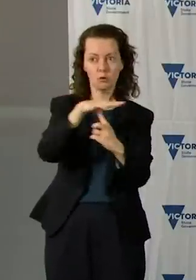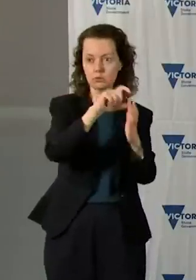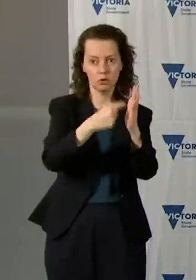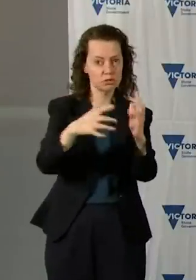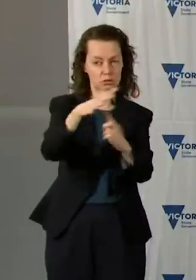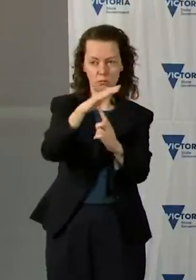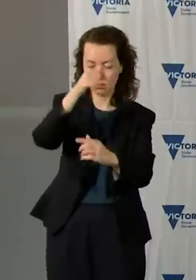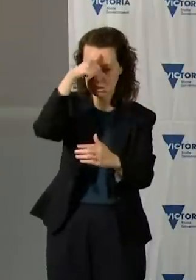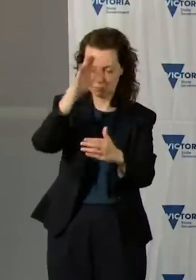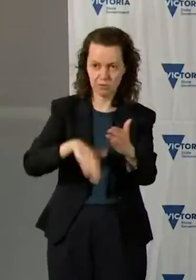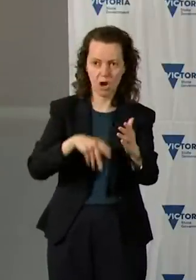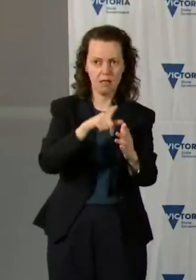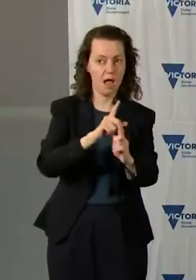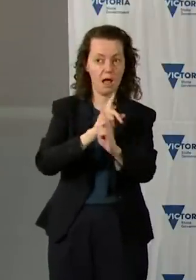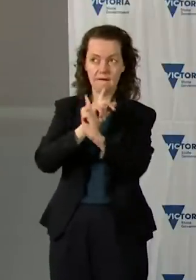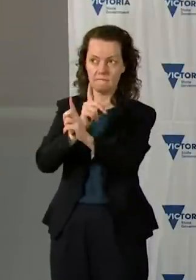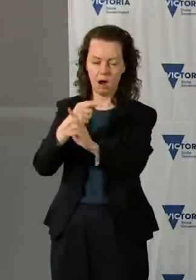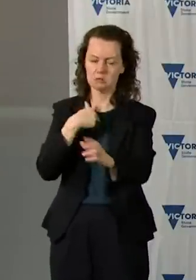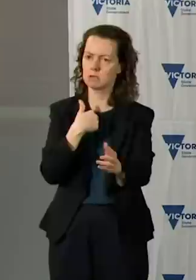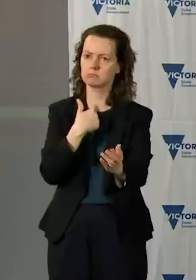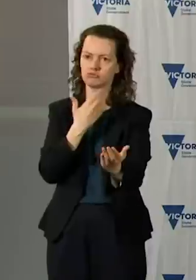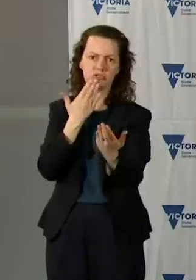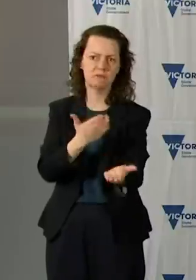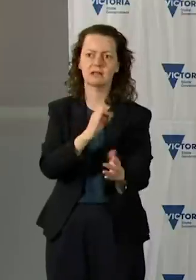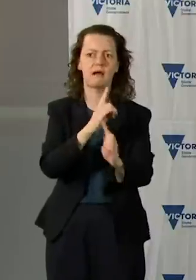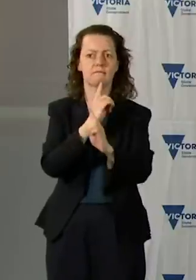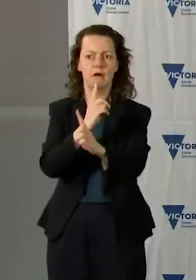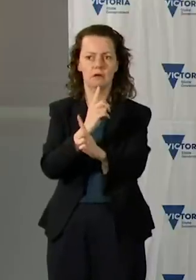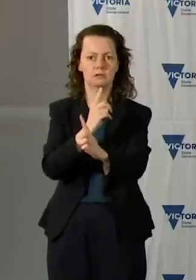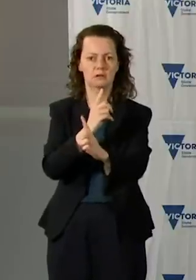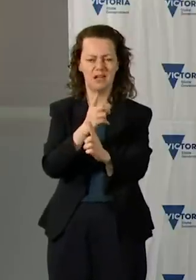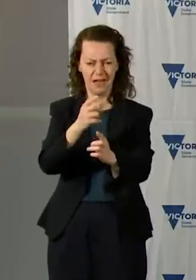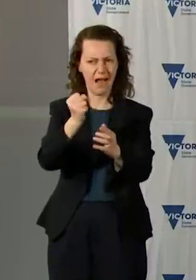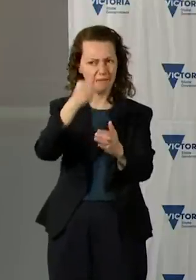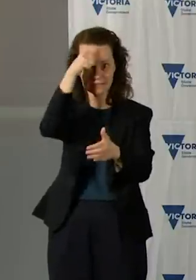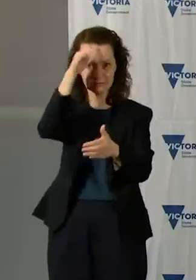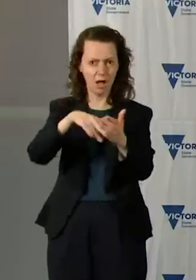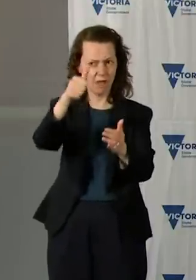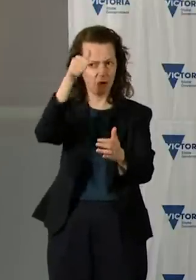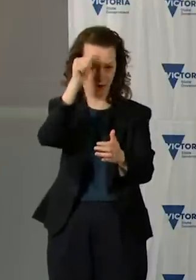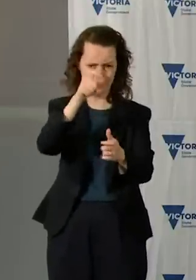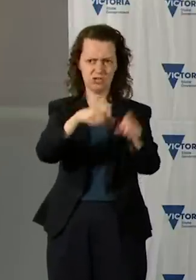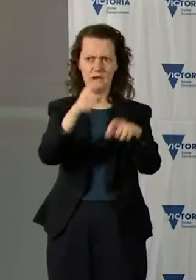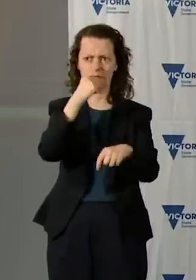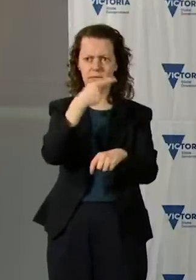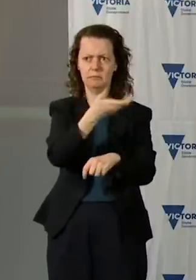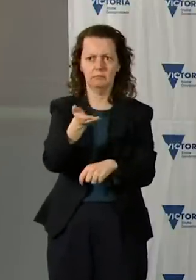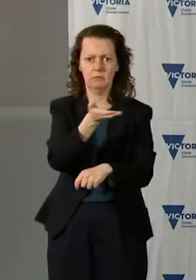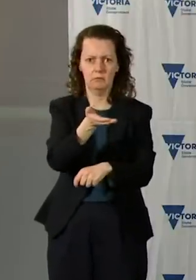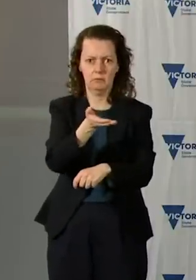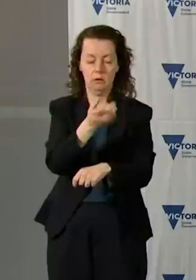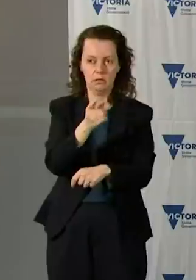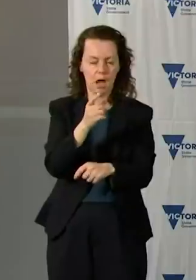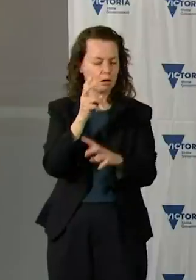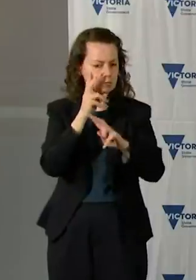years, and the current people on ATAGI operate in the constraints that their system of remit,